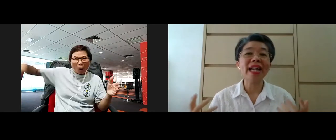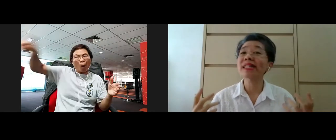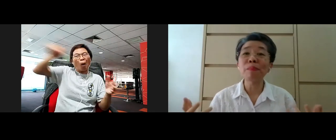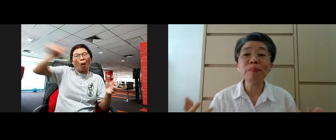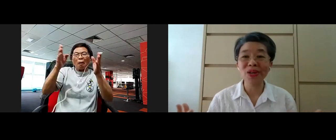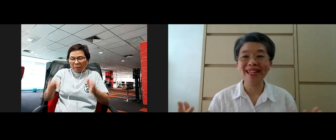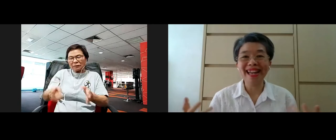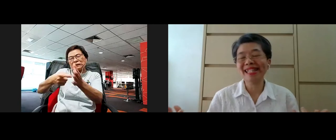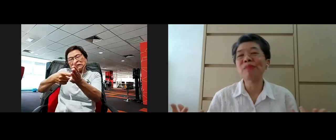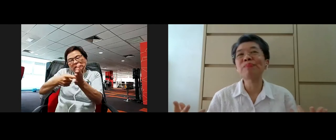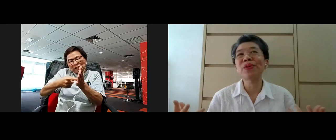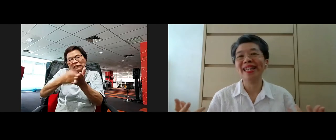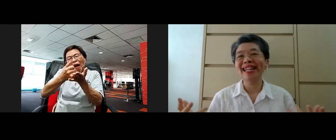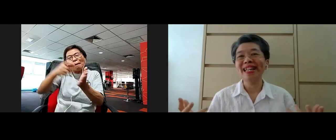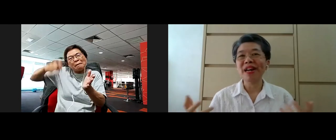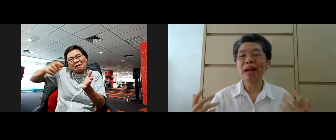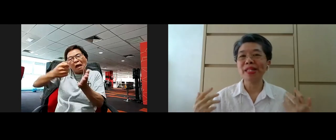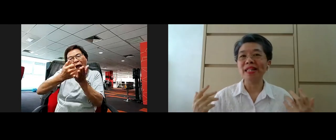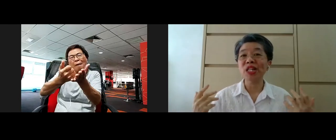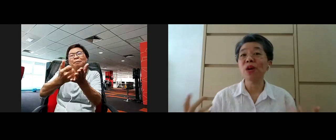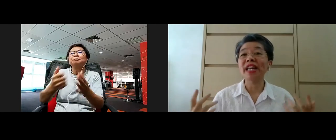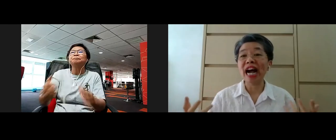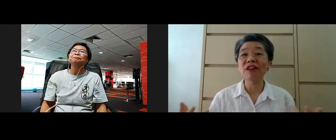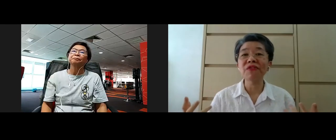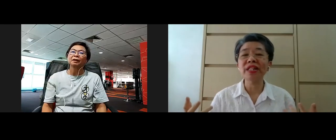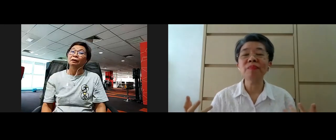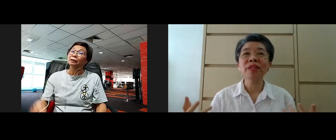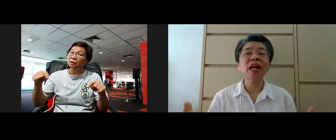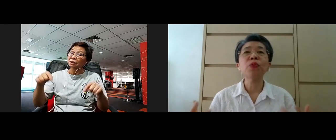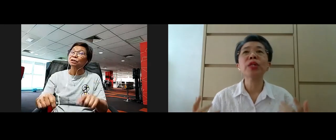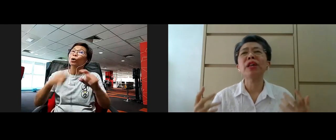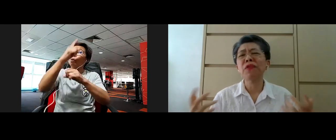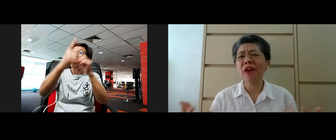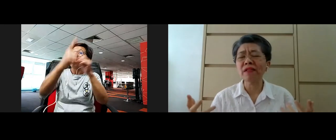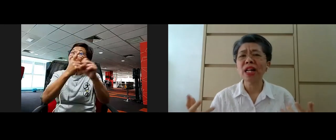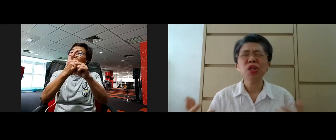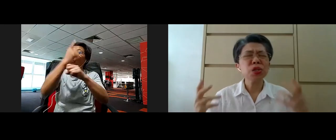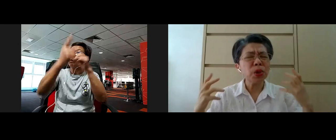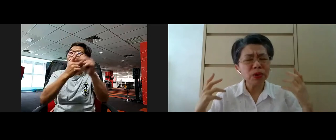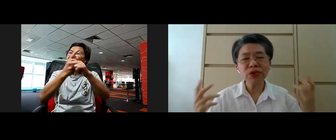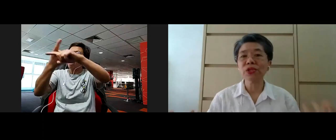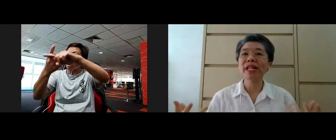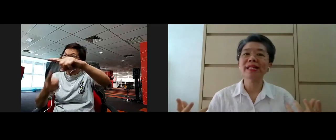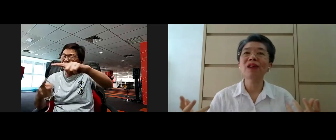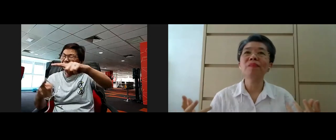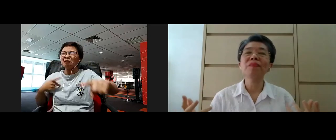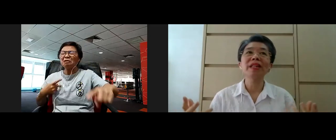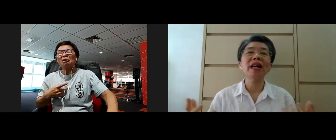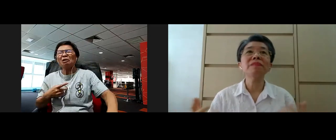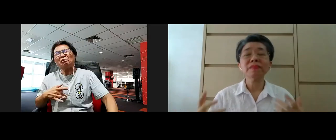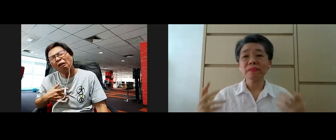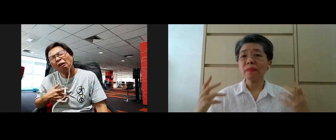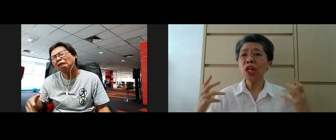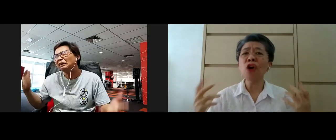yeah? At some point, at some point, perhaps in this one and a half year, yeah? We could have felt so stressed out,